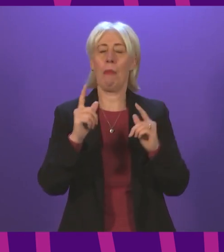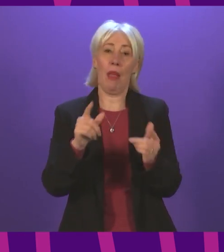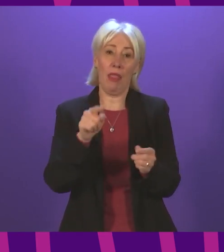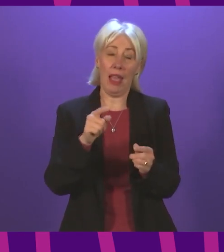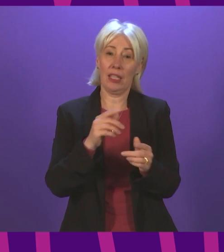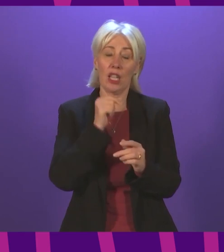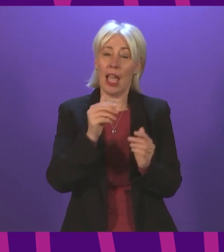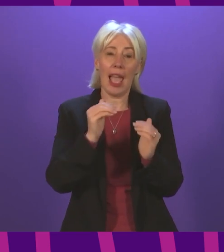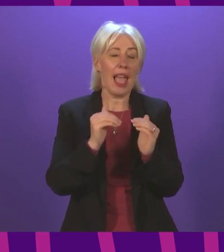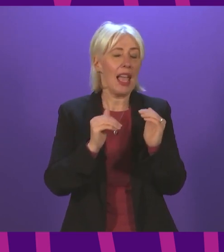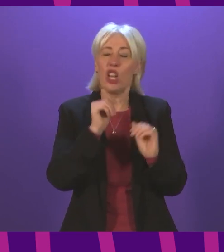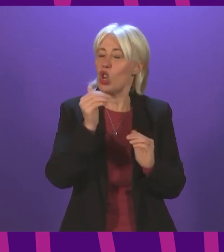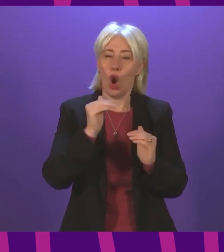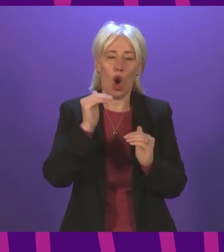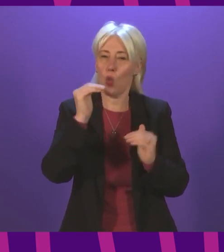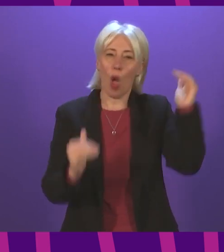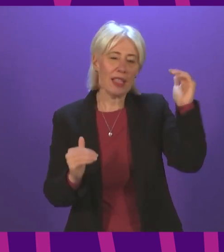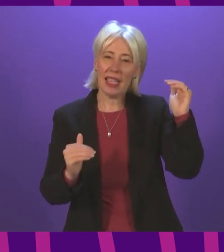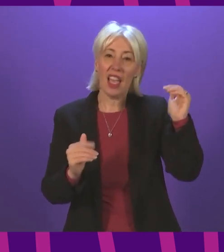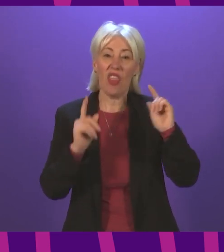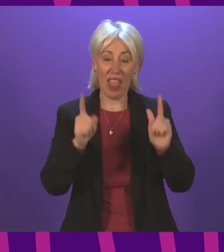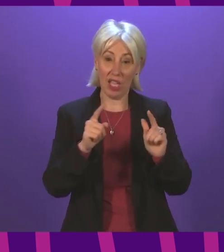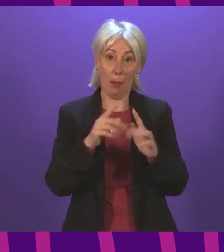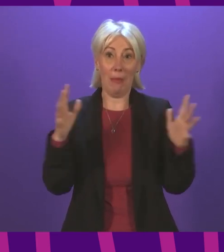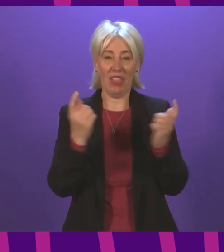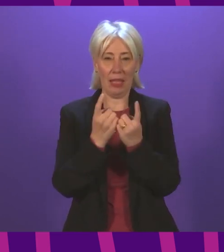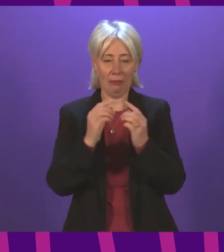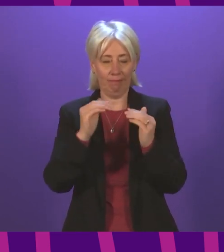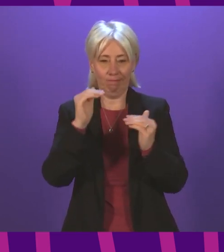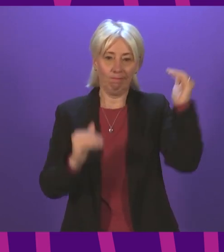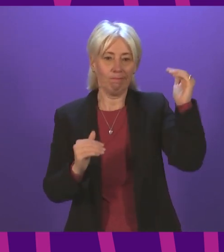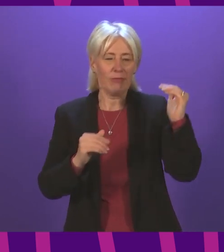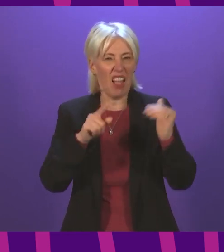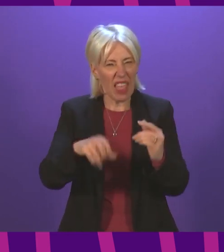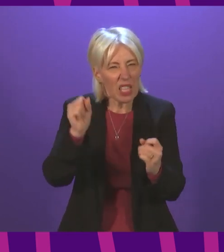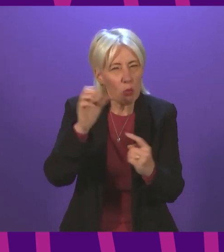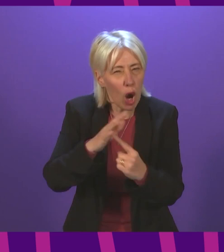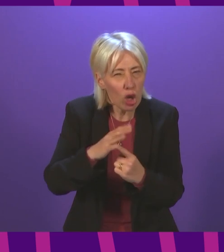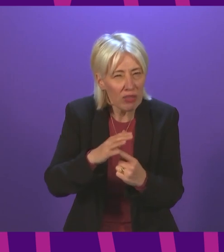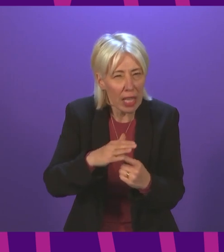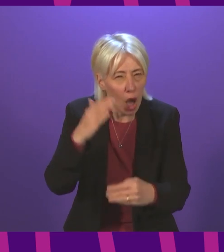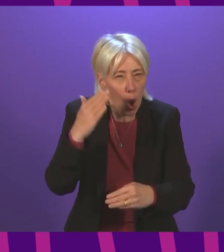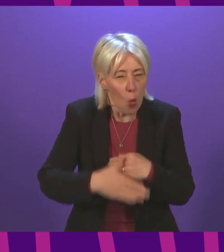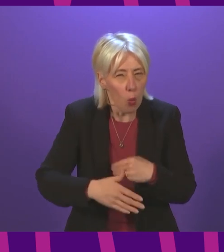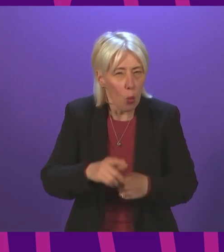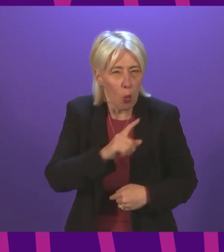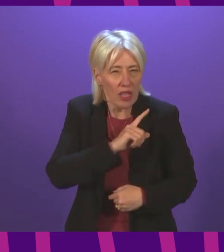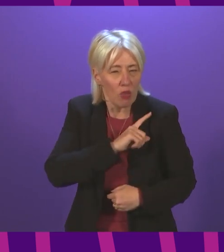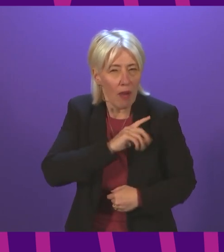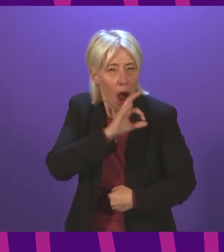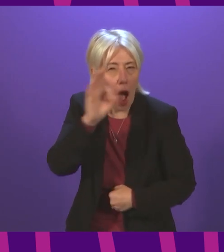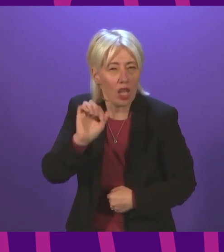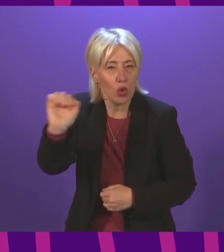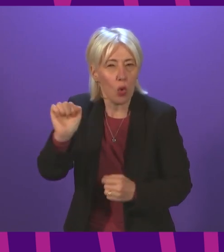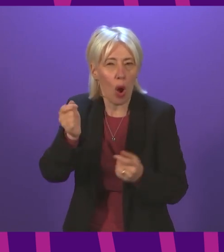inequality. So, can she tell me if it was her absolute priority? Why did she never think to ask her own education governing body